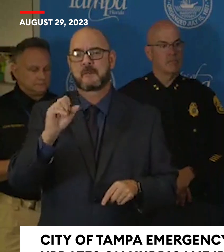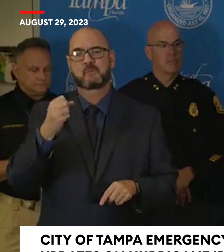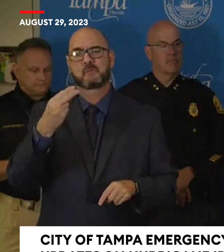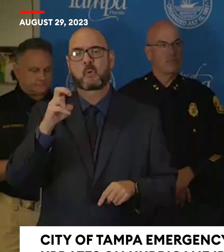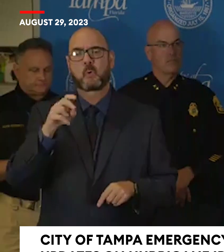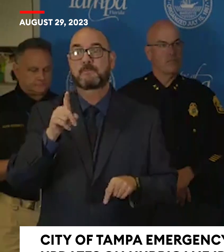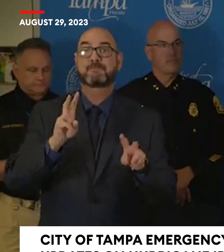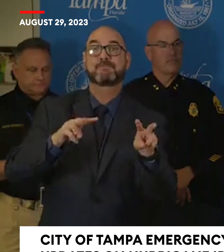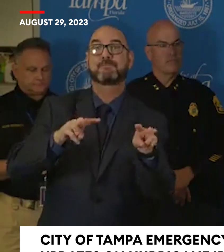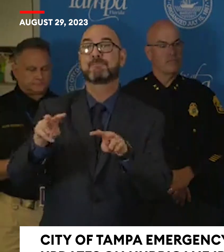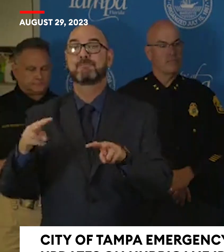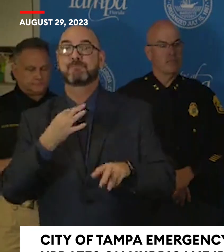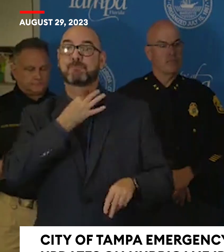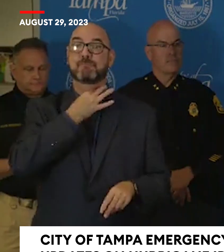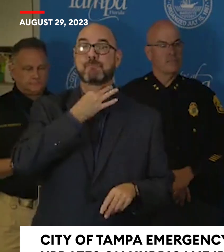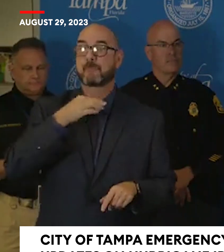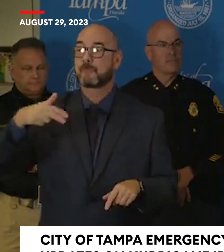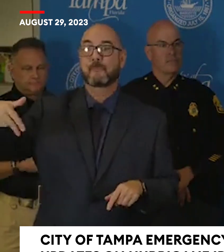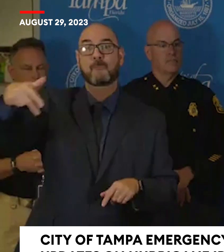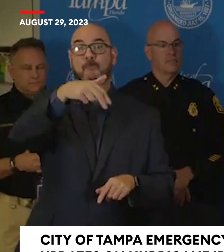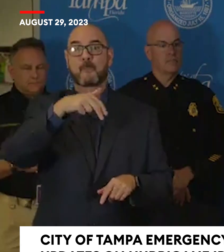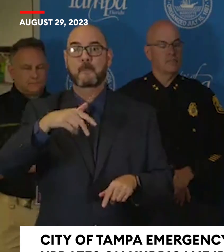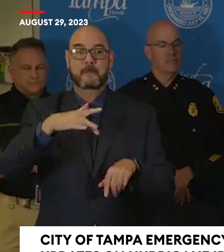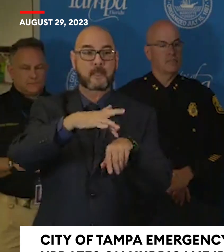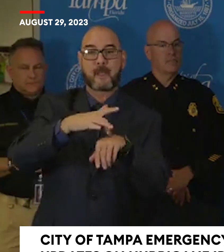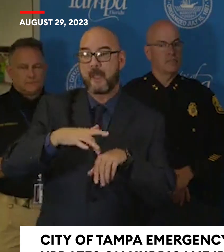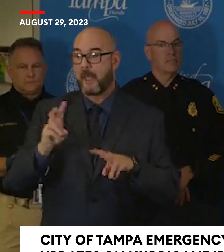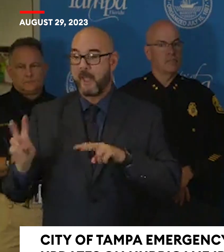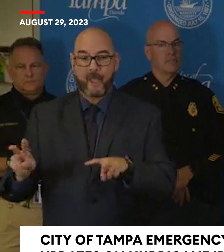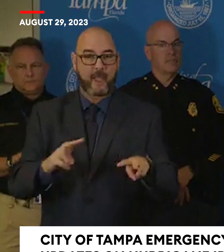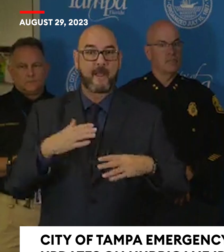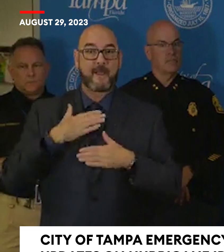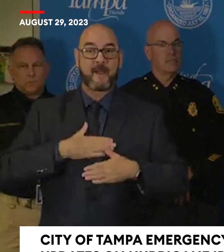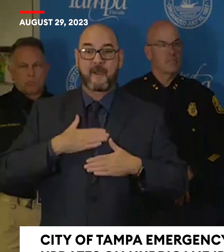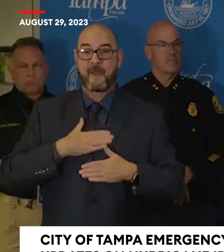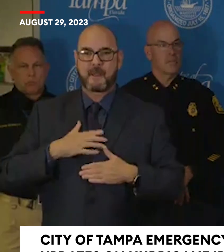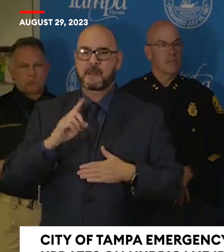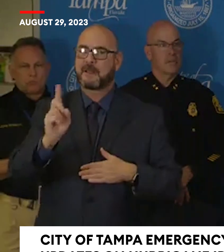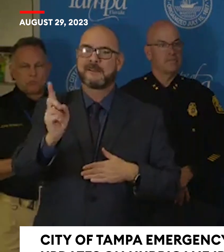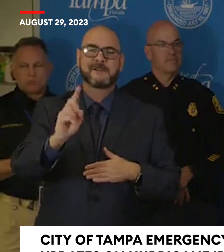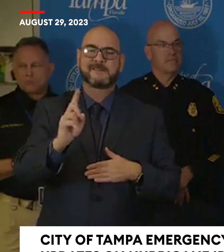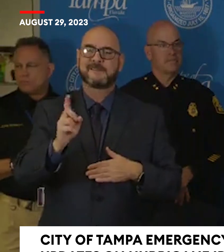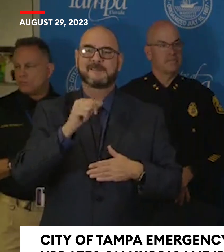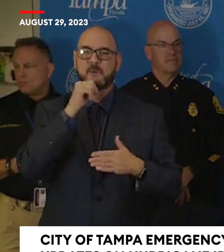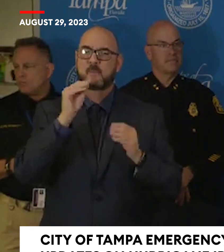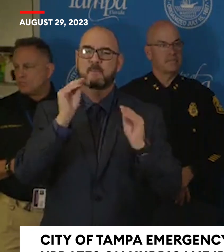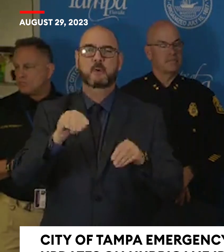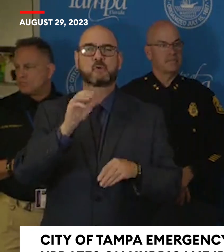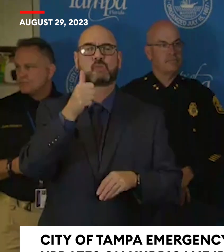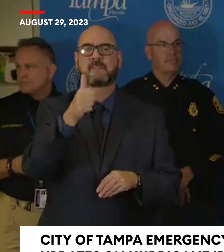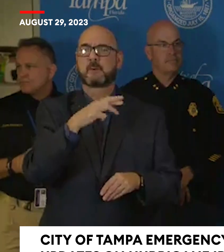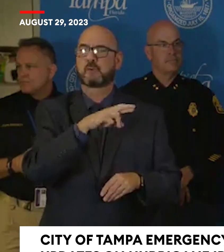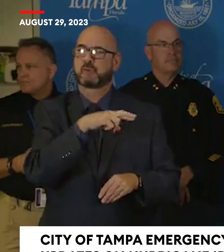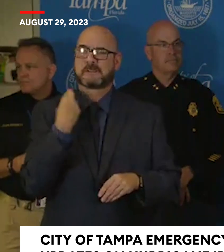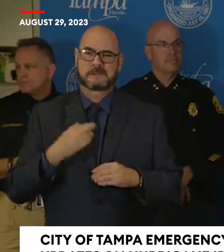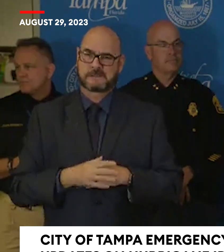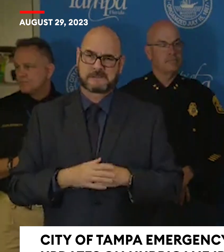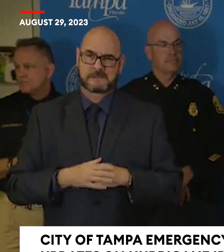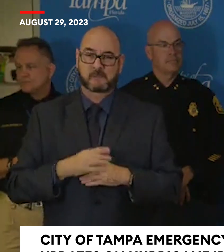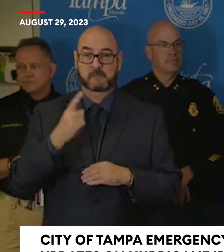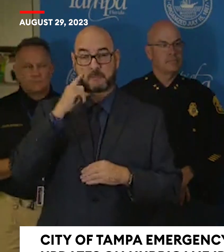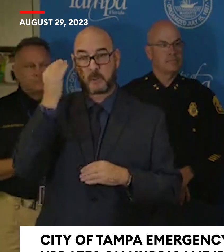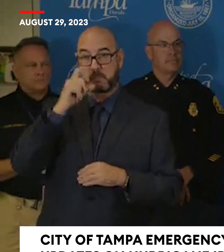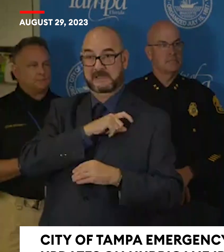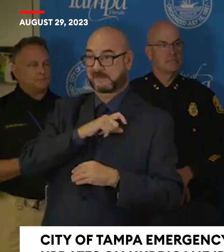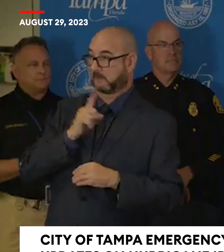take photos. You put yourself and others at risk and especially think about the police officers that are out